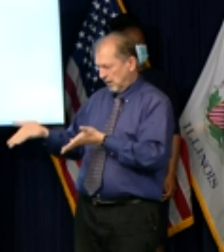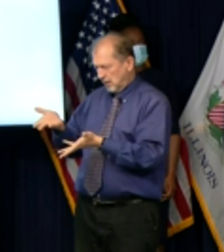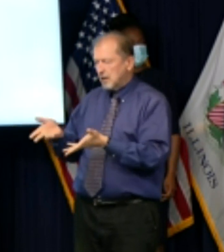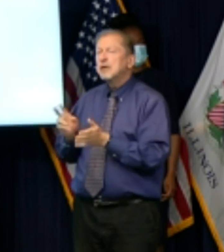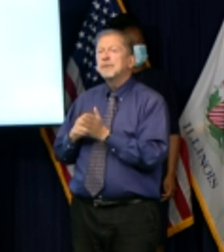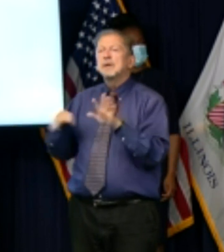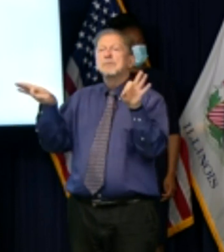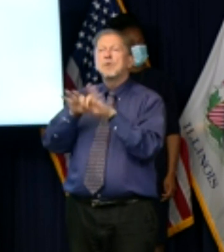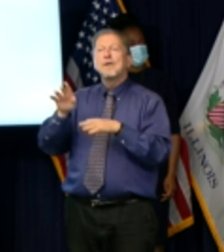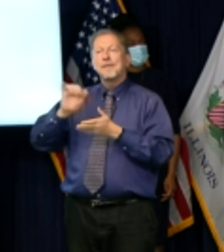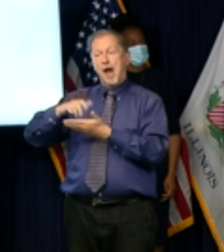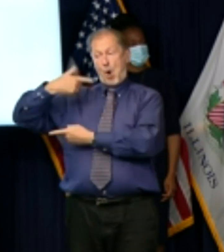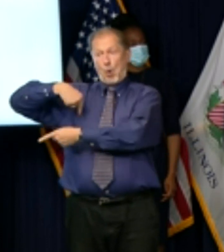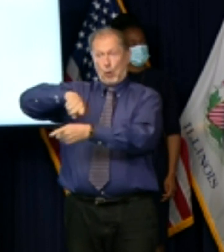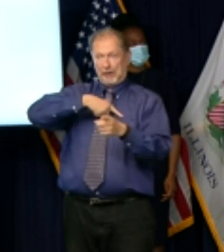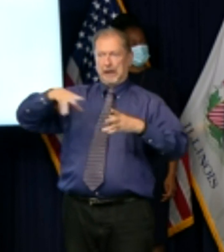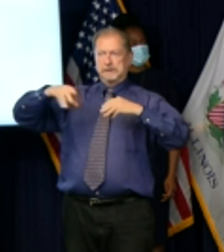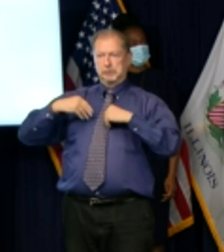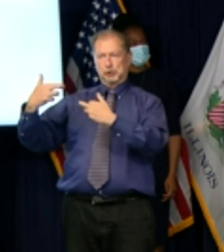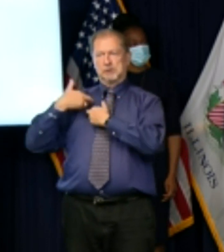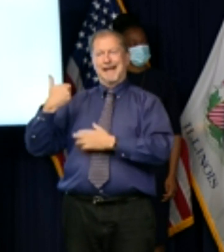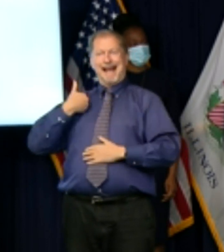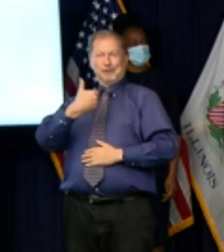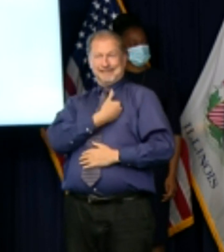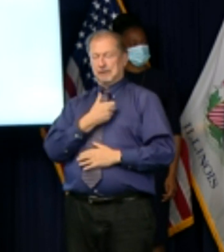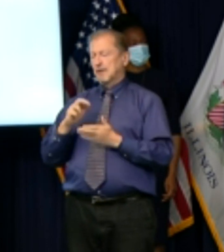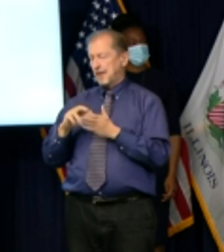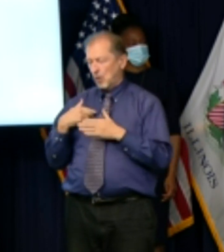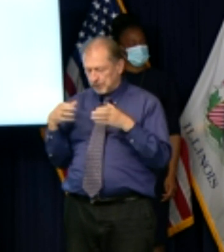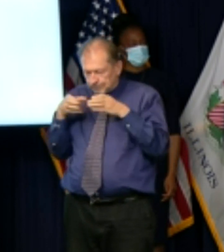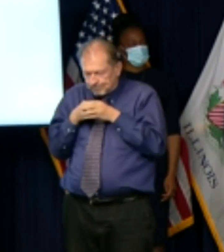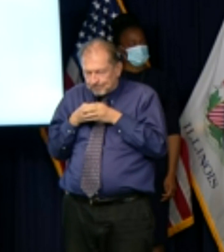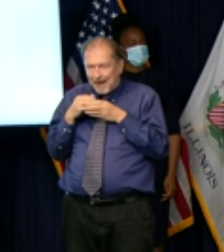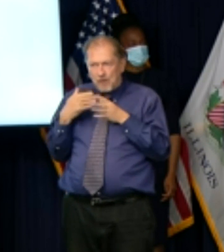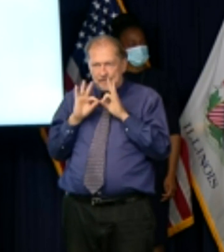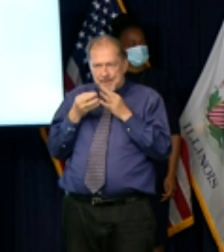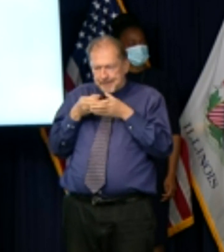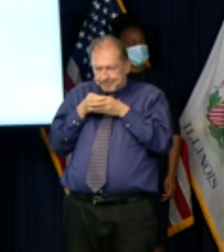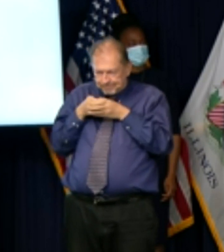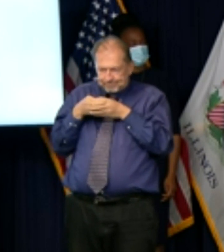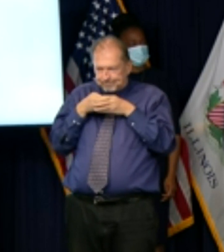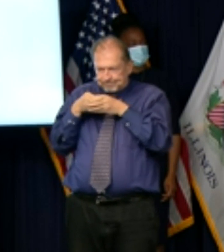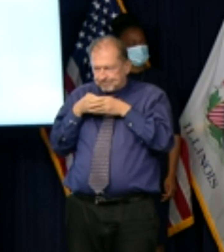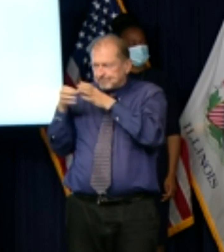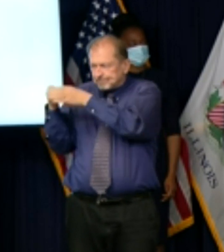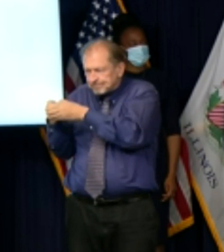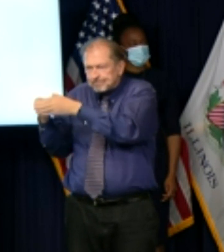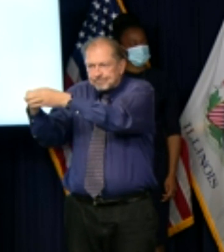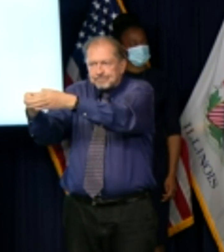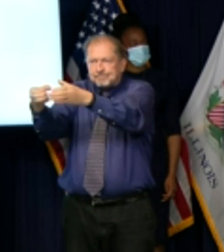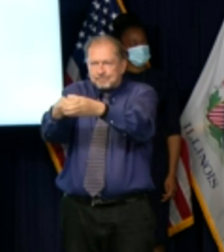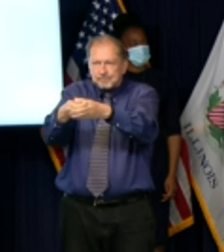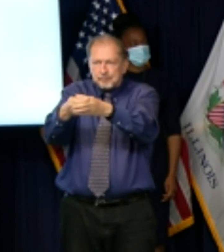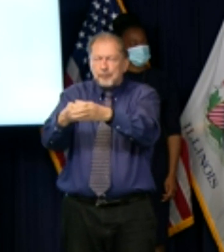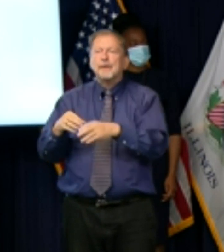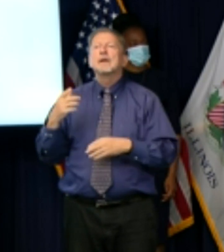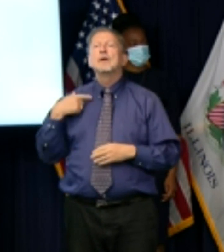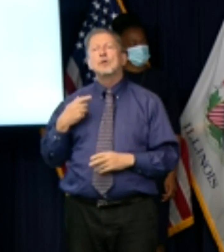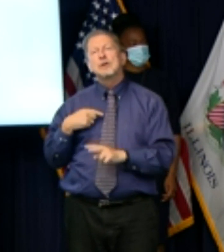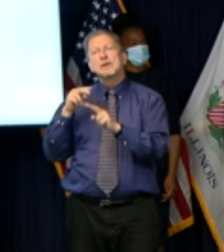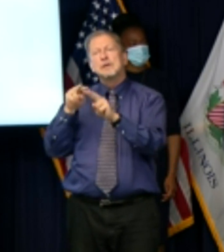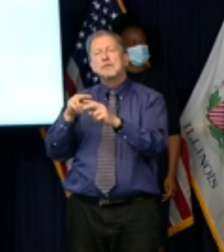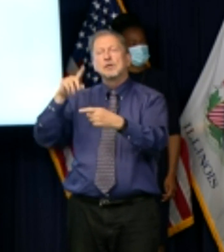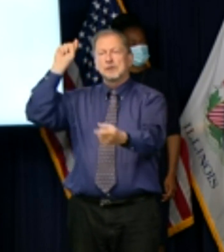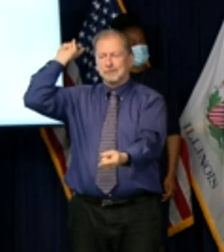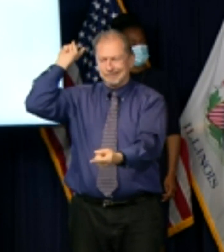instead of focusing on inconveniences let's focus on bringing down our case positivity rate to